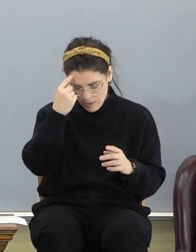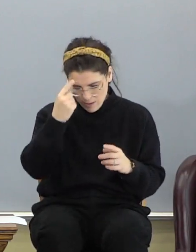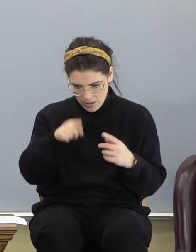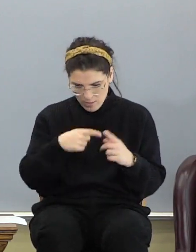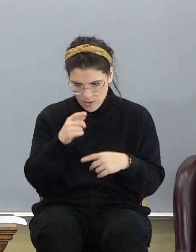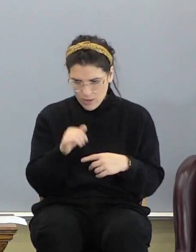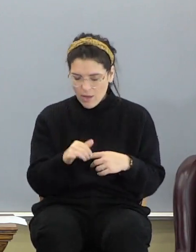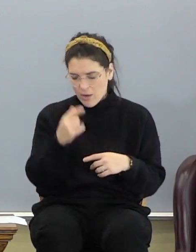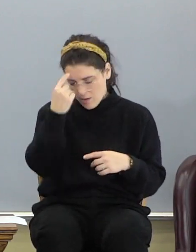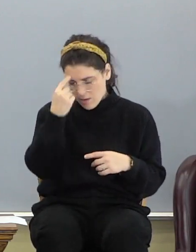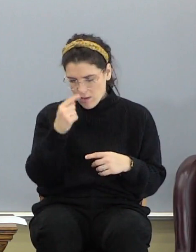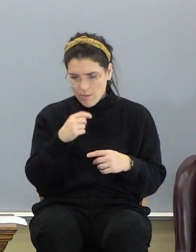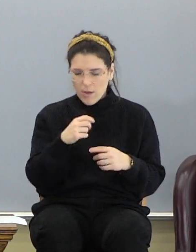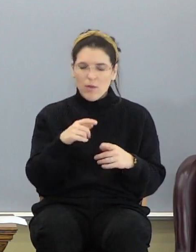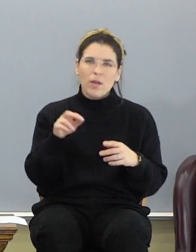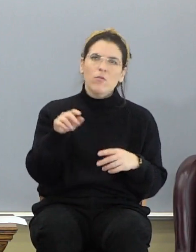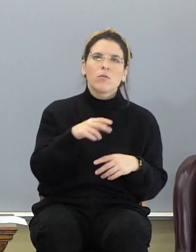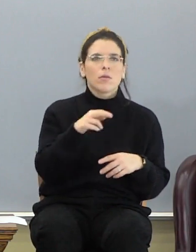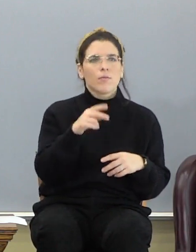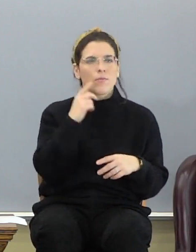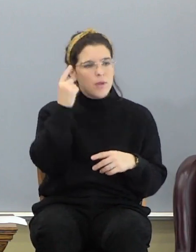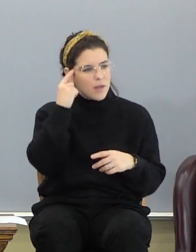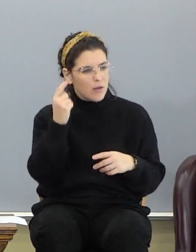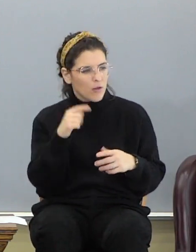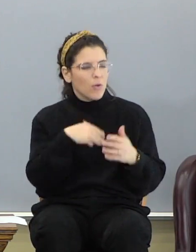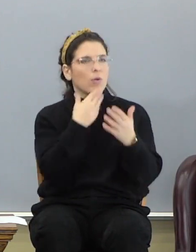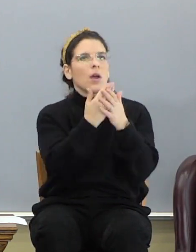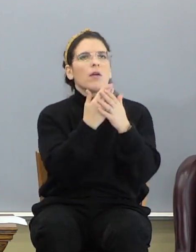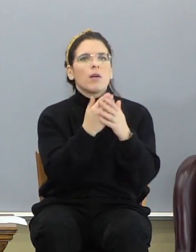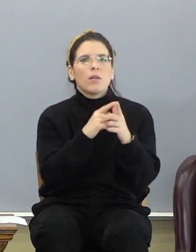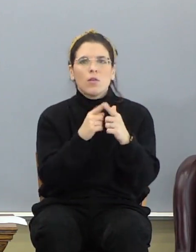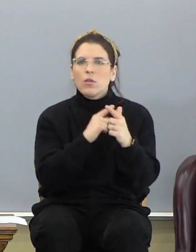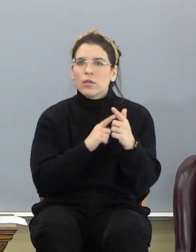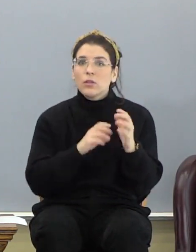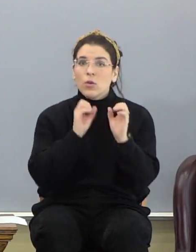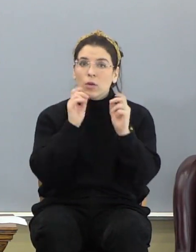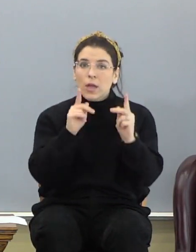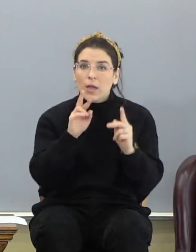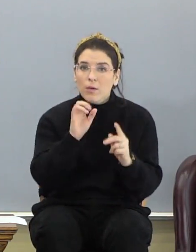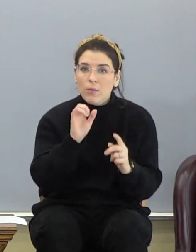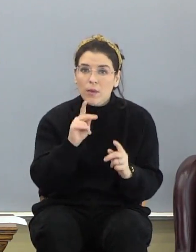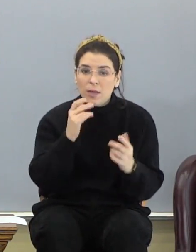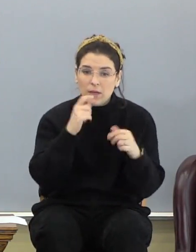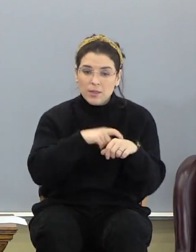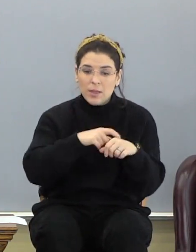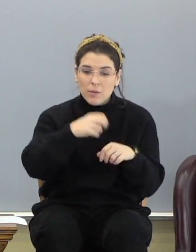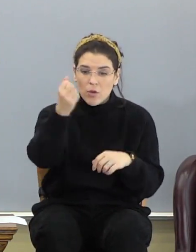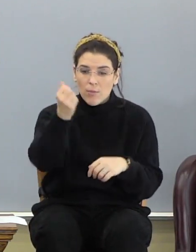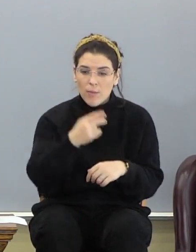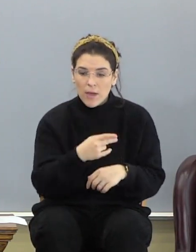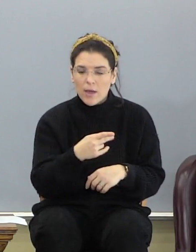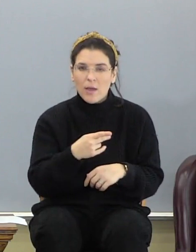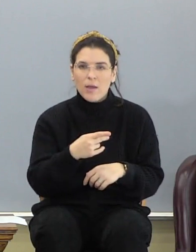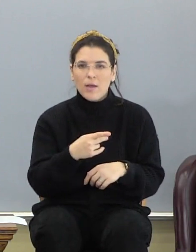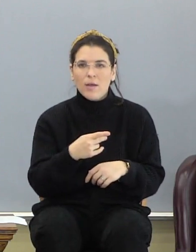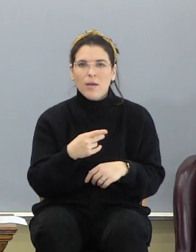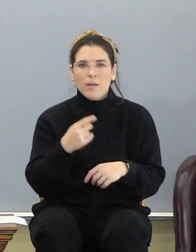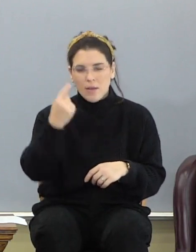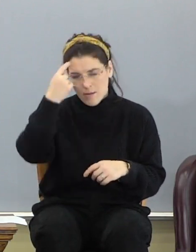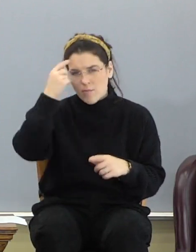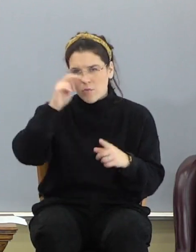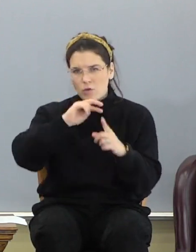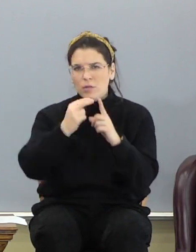about it, I don't think about strolling around out there looking at things. I think about you get there, and the Lord says, okay, Rick, it's time to go back. But perception-wise,